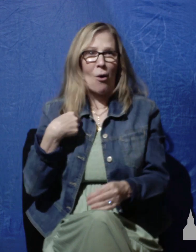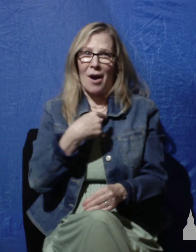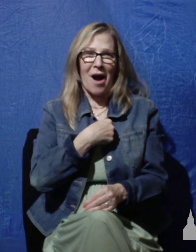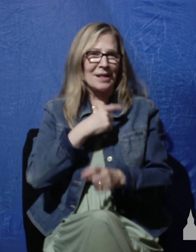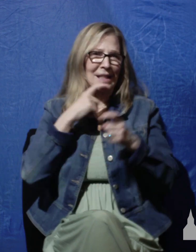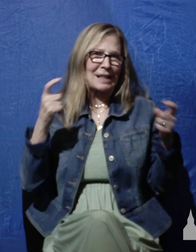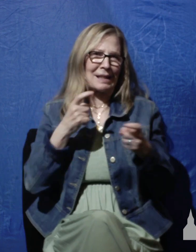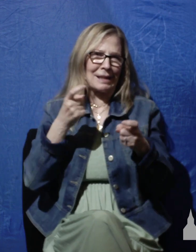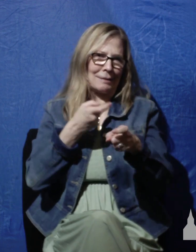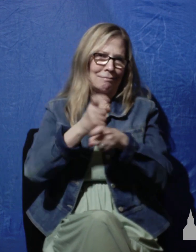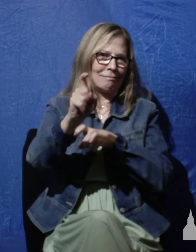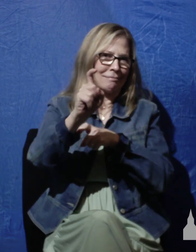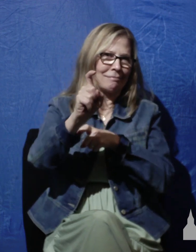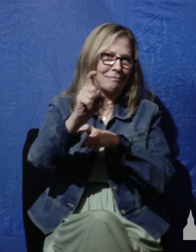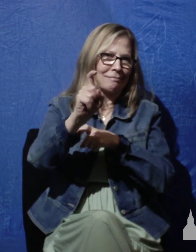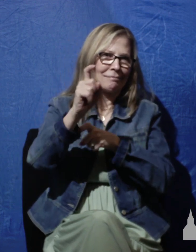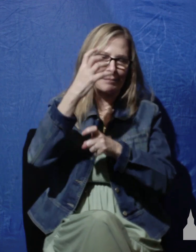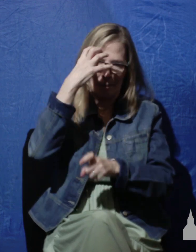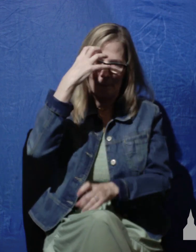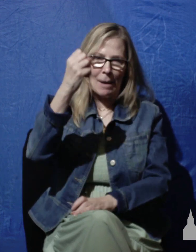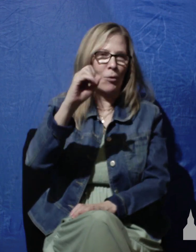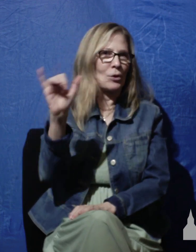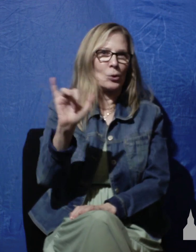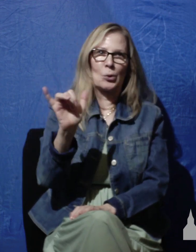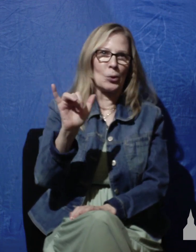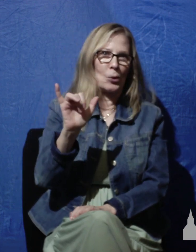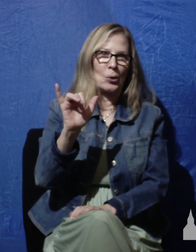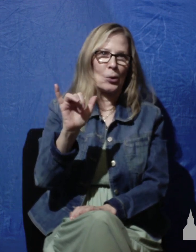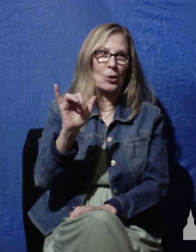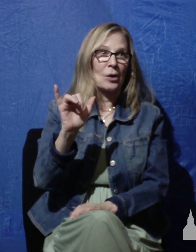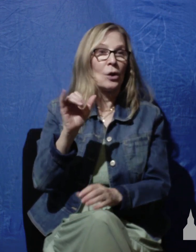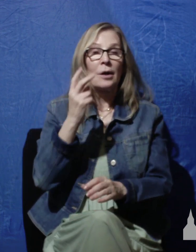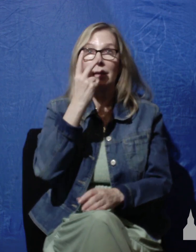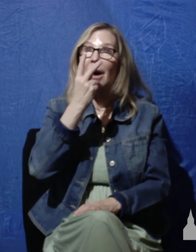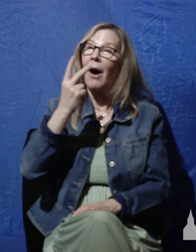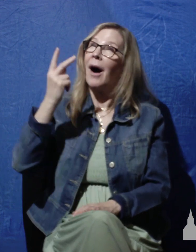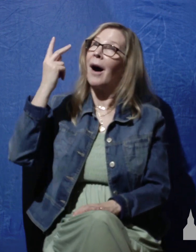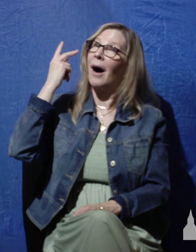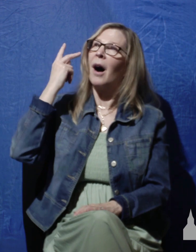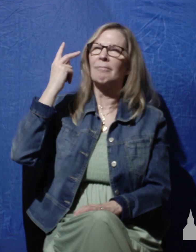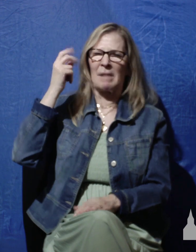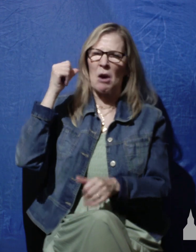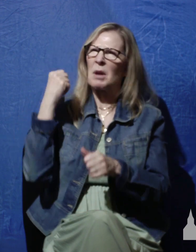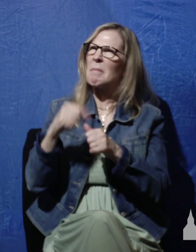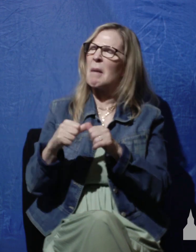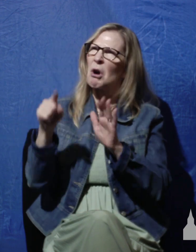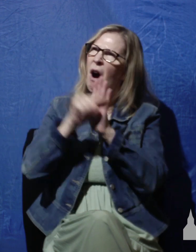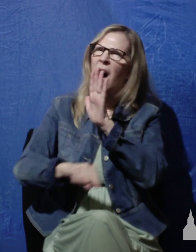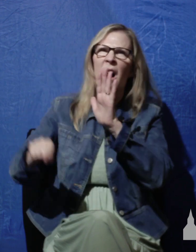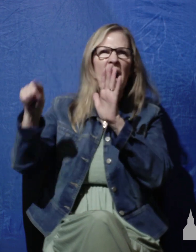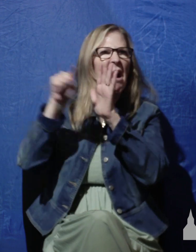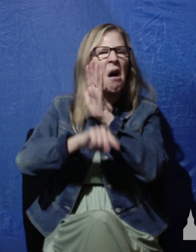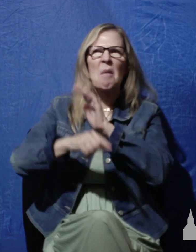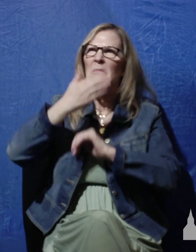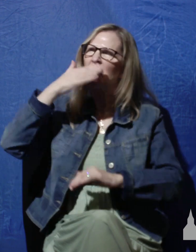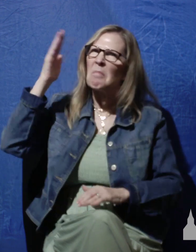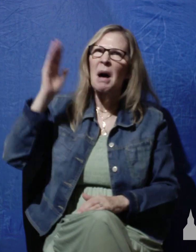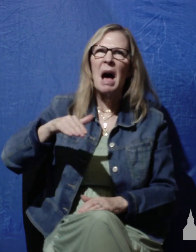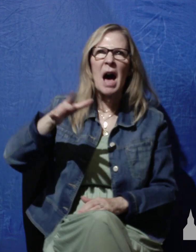Our memories are fallen too, so that we have no trouble remembering much of the trash in our past, but we do have